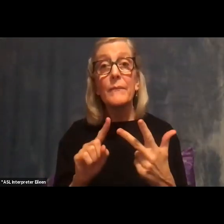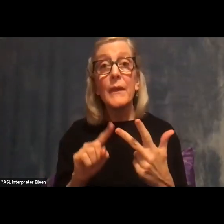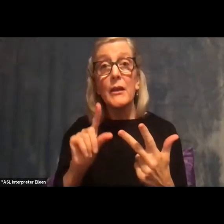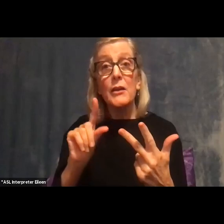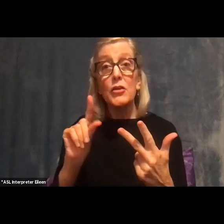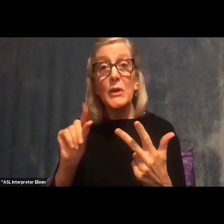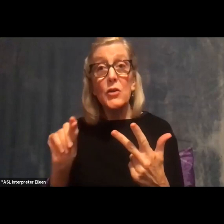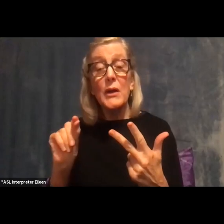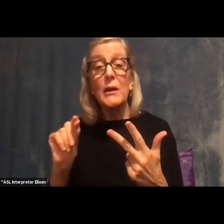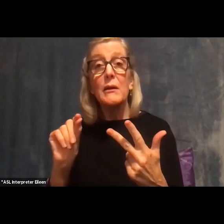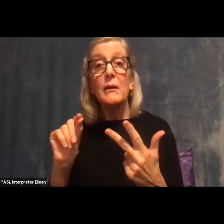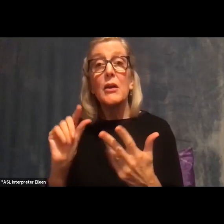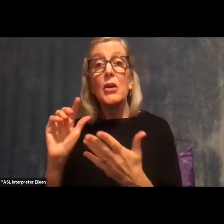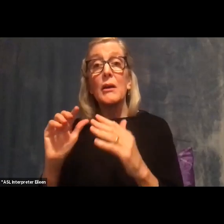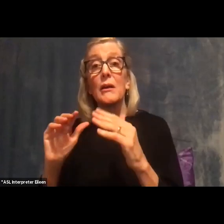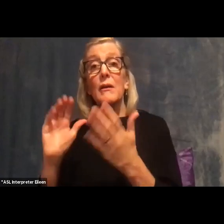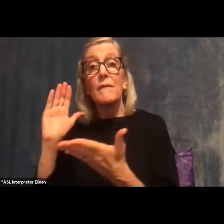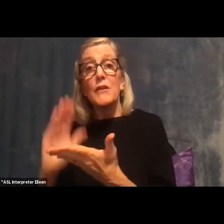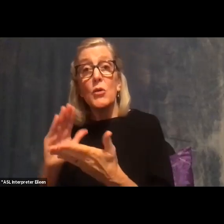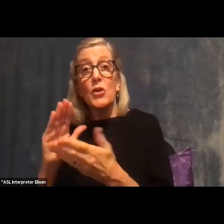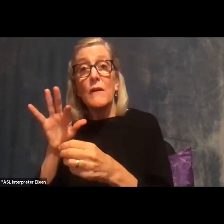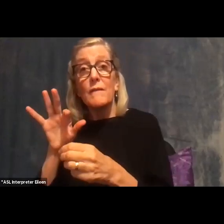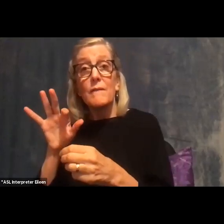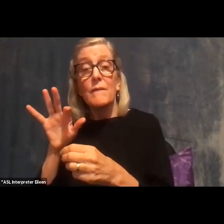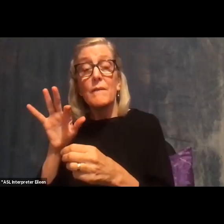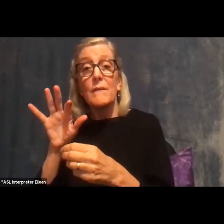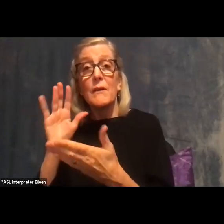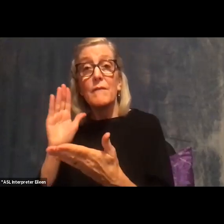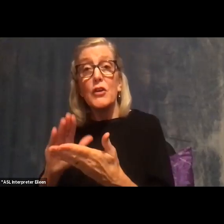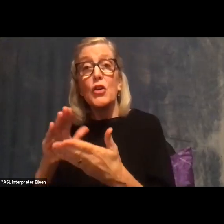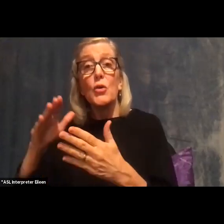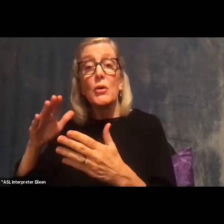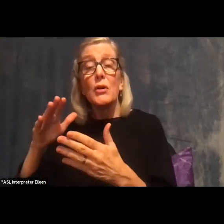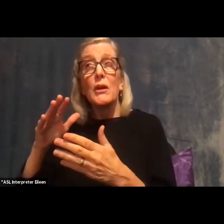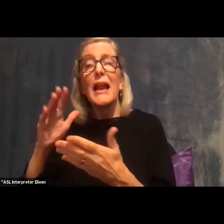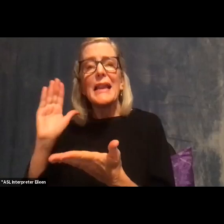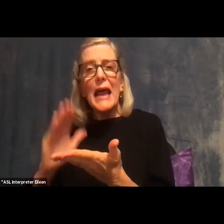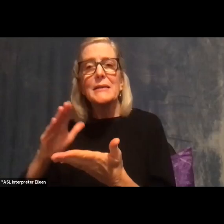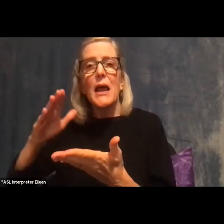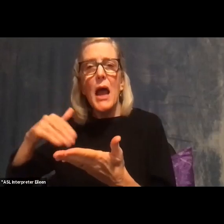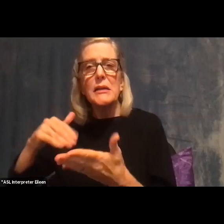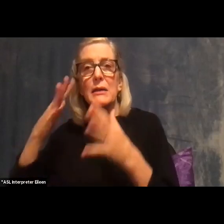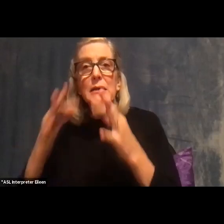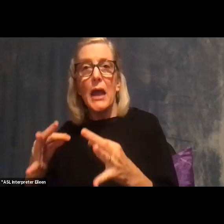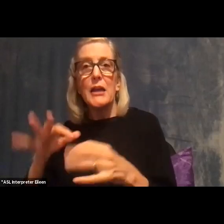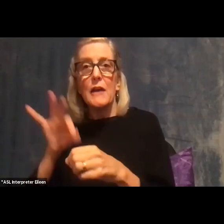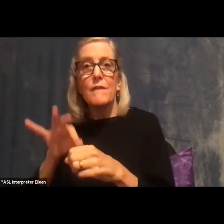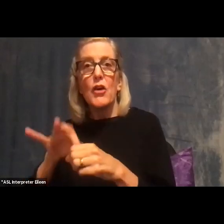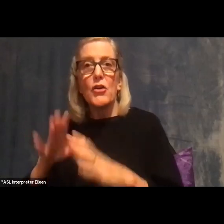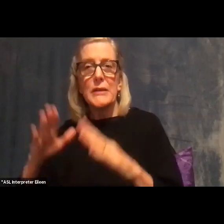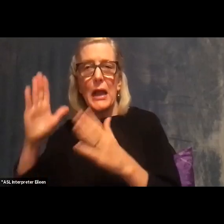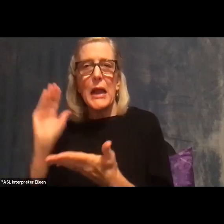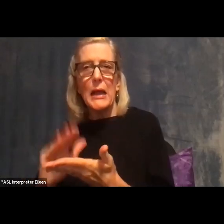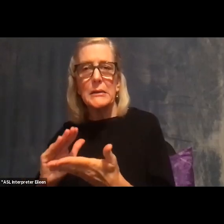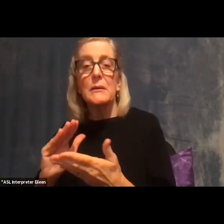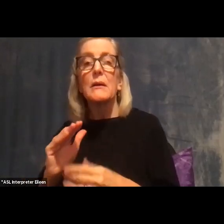And we can get into reasons why later, why there's so many few undecided, fewer undecided voters. But regardless, there's just fewer people